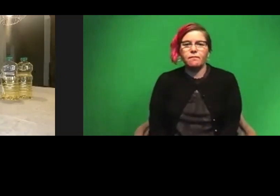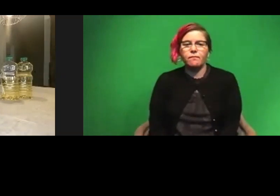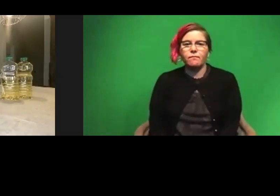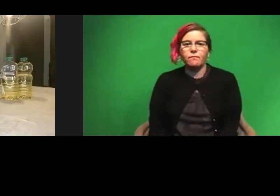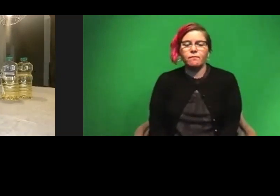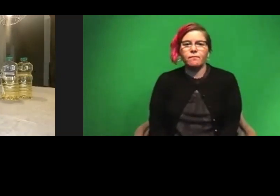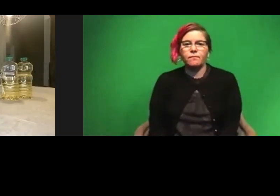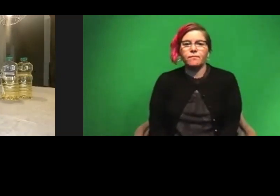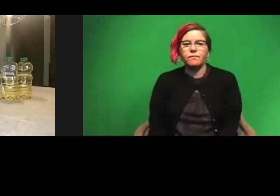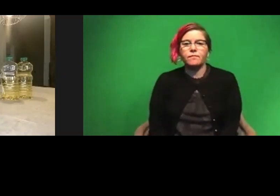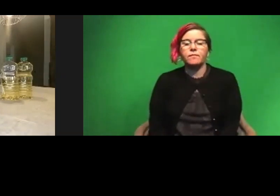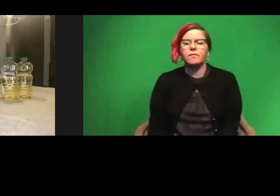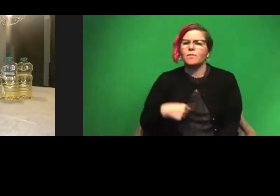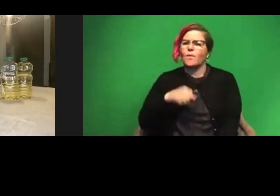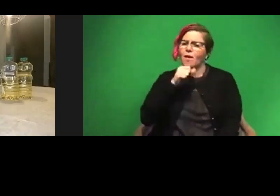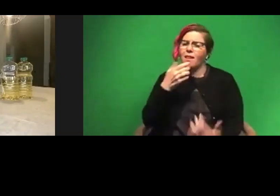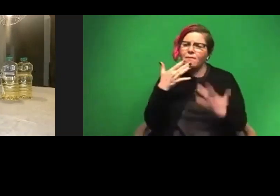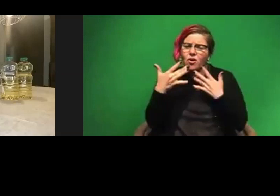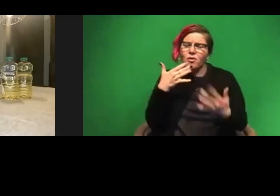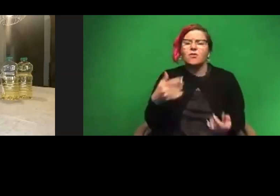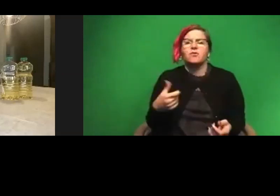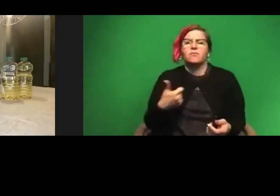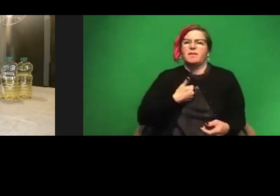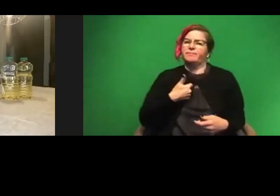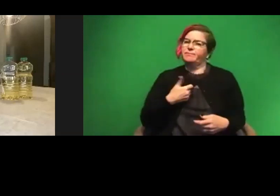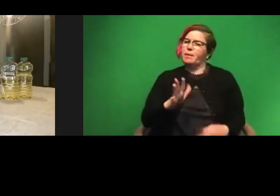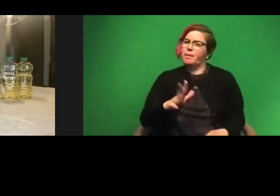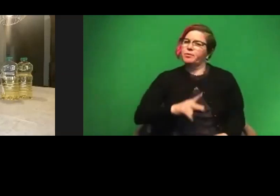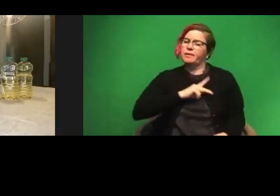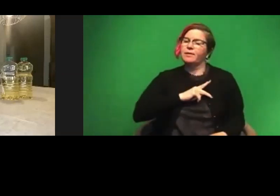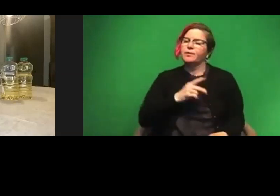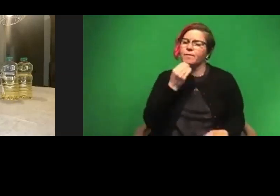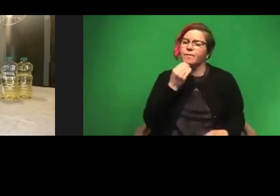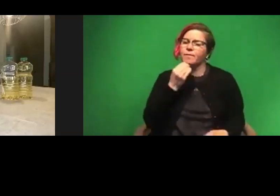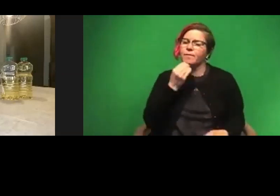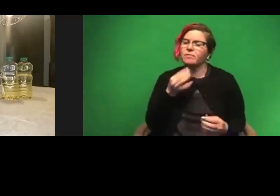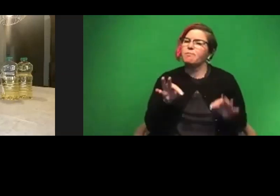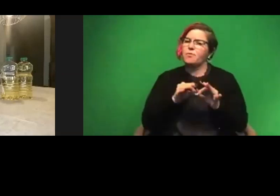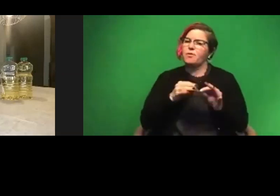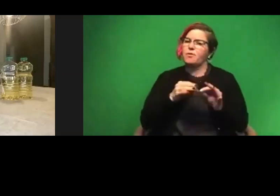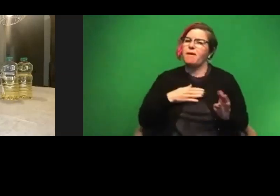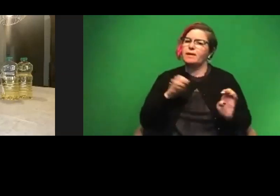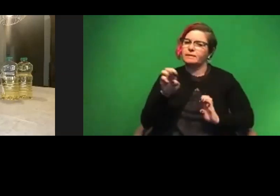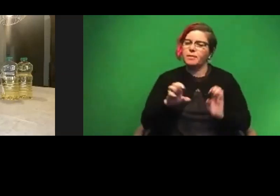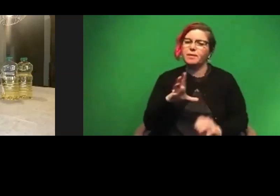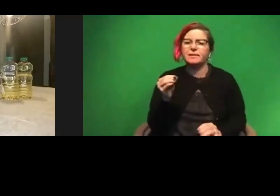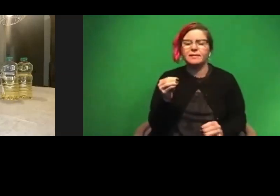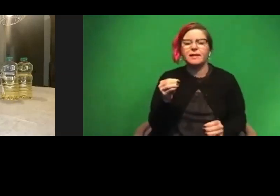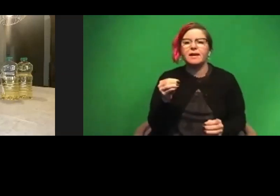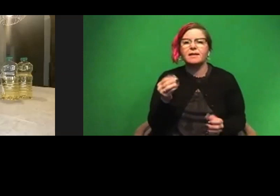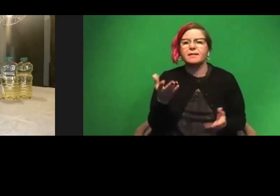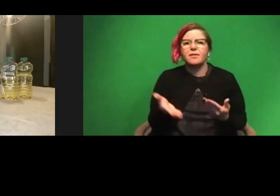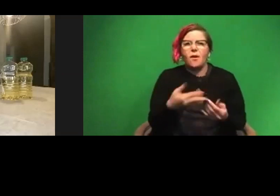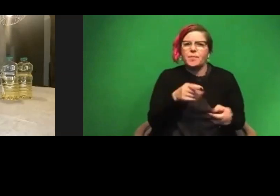And I'm a colorful person. I like colors. So food coloring is very important in my experiments and it's very close to what you do in